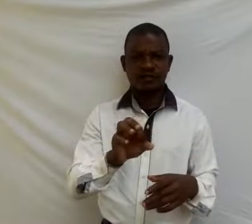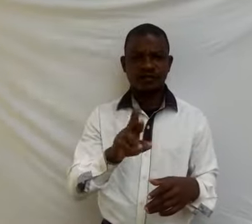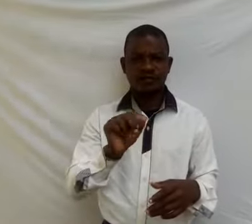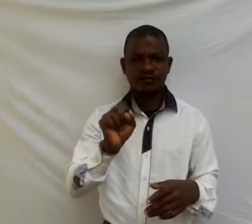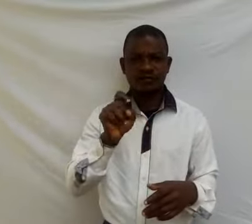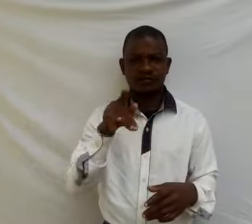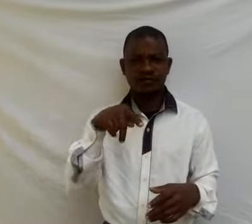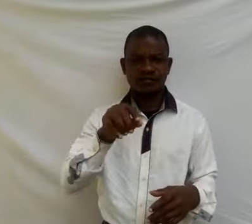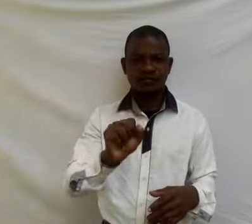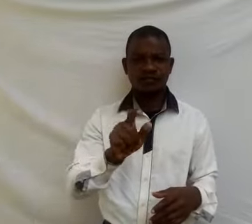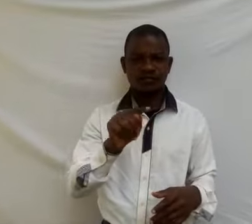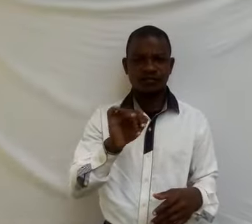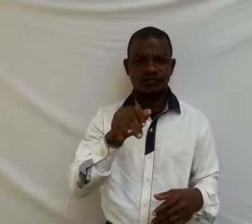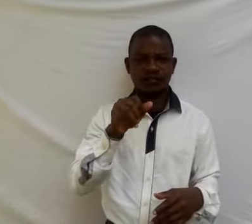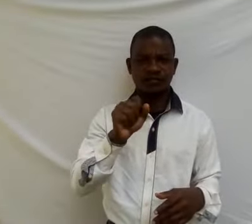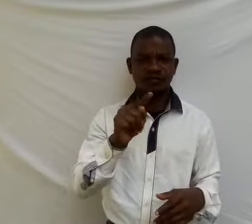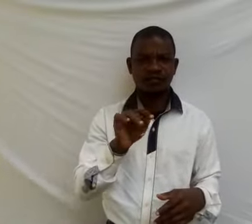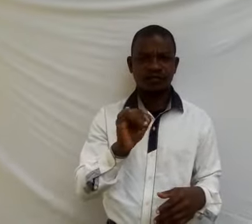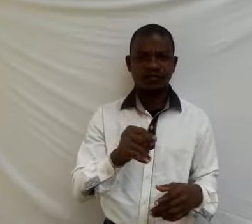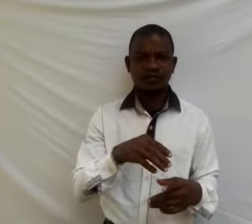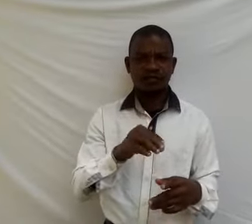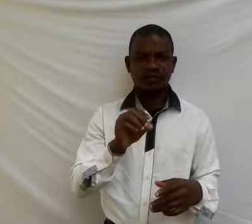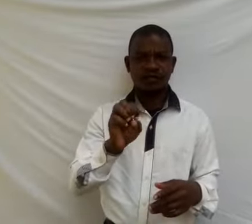evaporation,